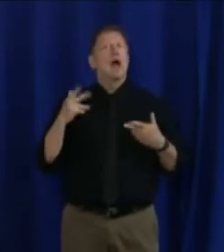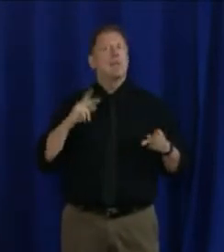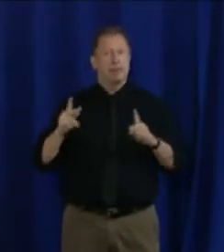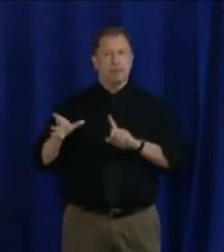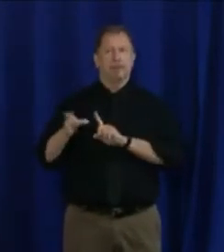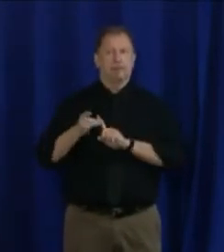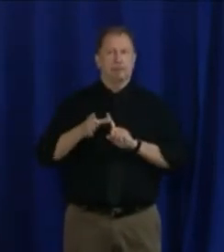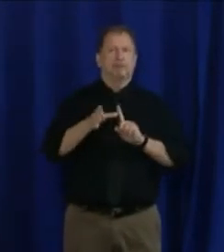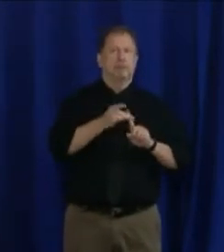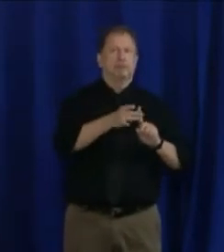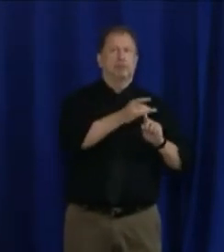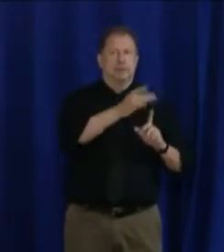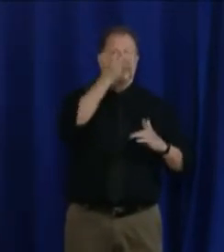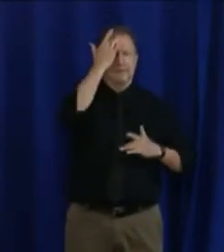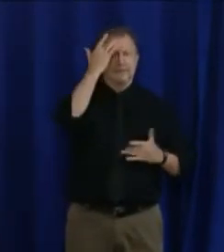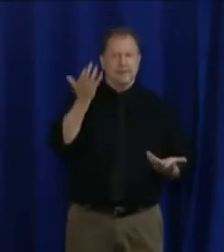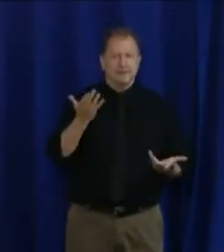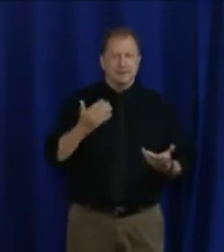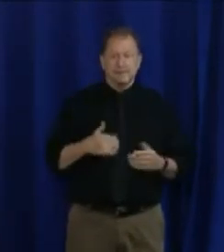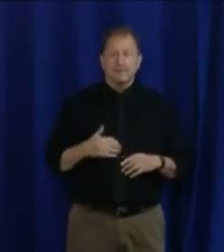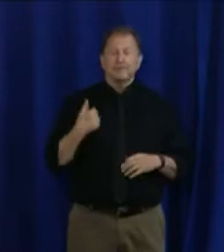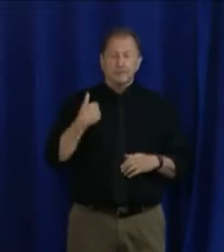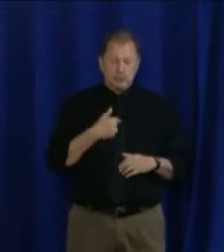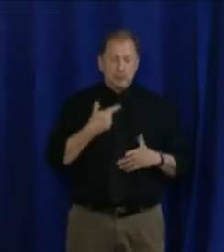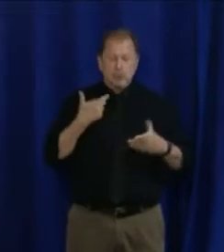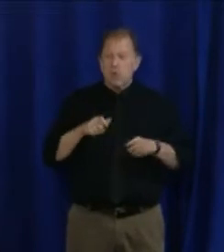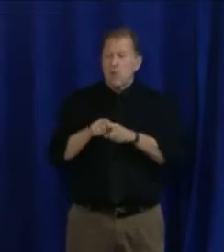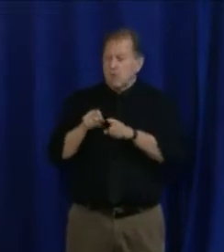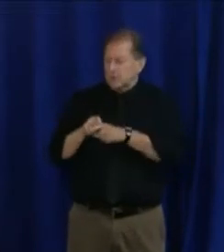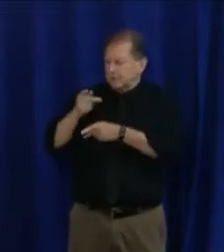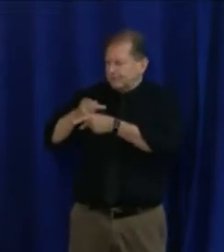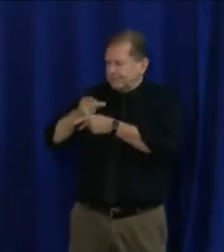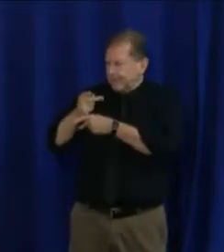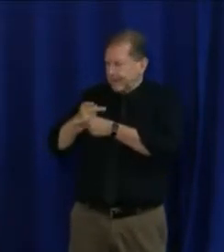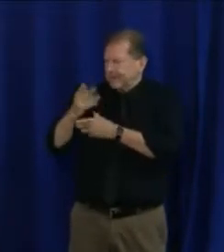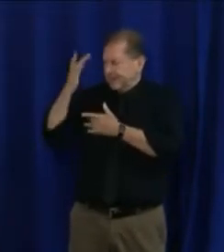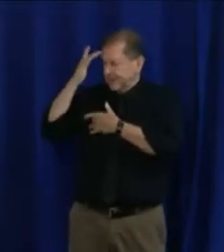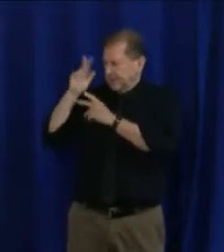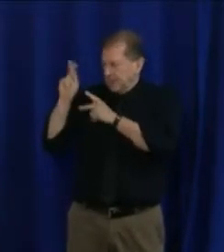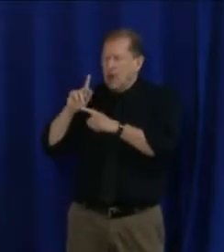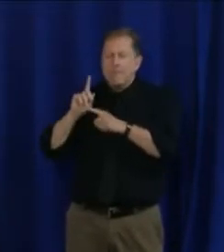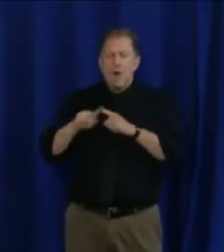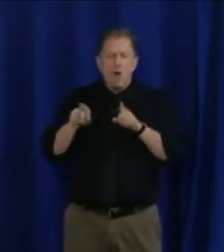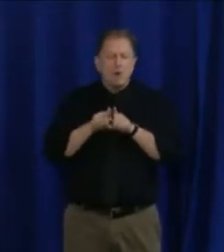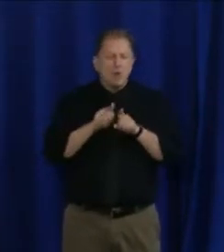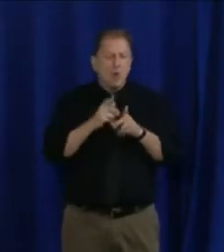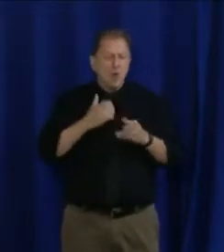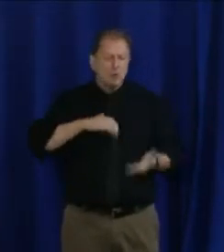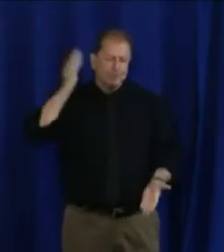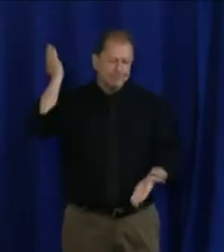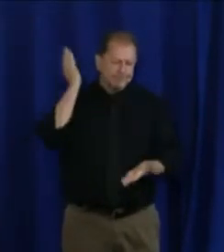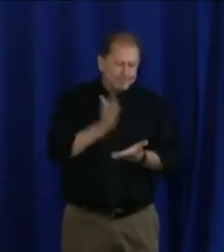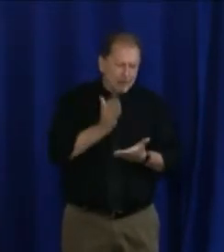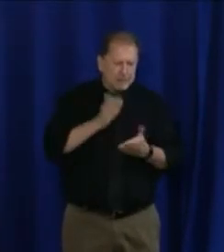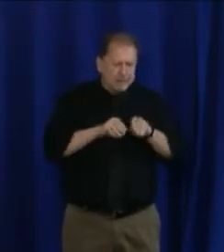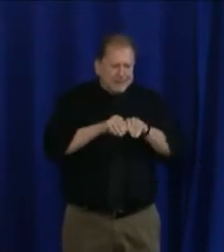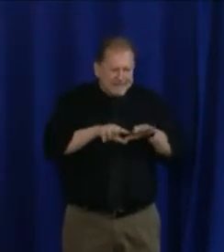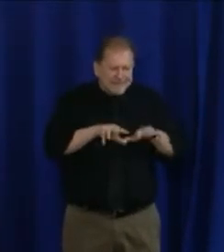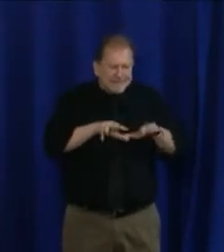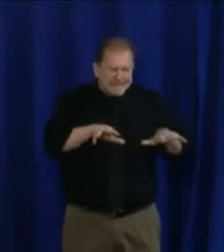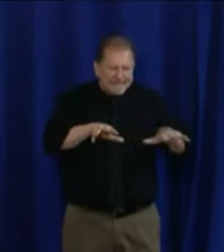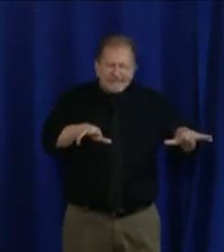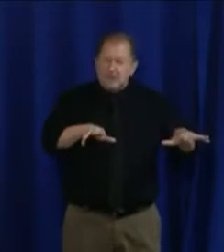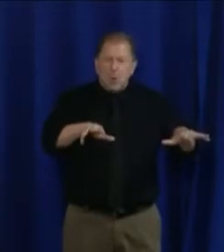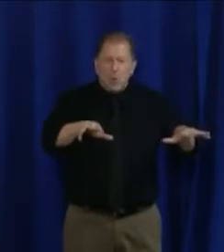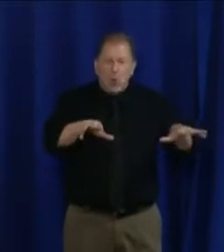lives of those who are sick and doing everything in our power to stop the spread of this disease. Make no mistake,